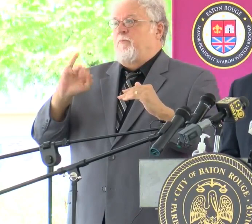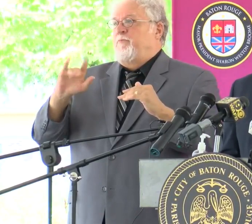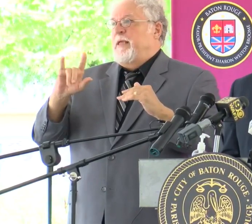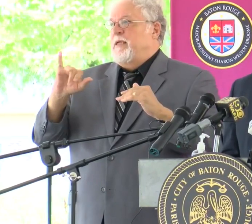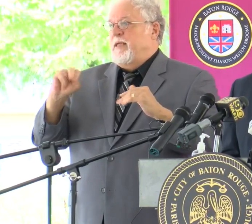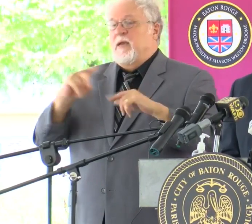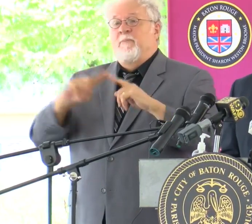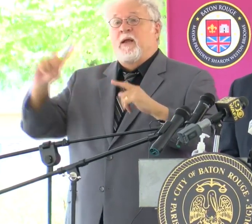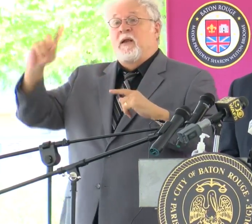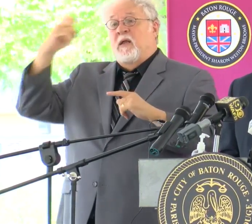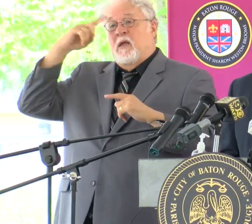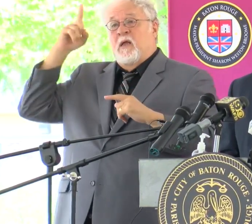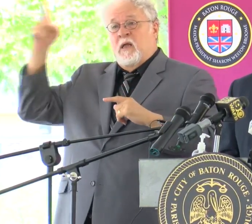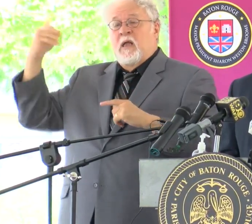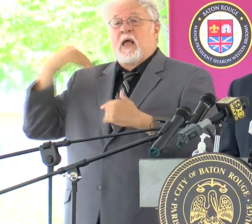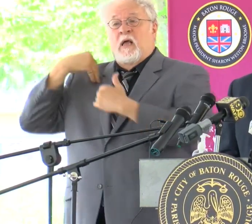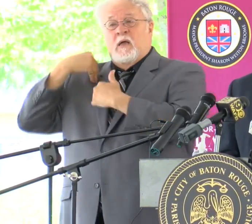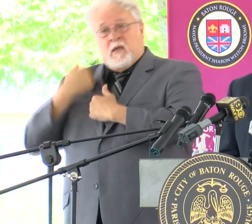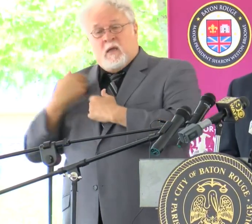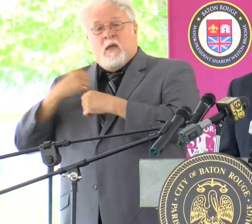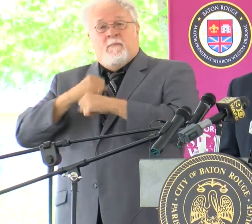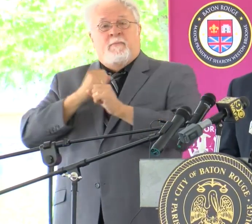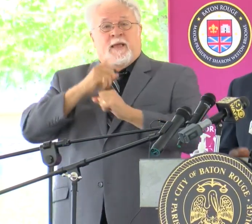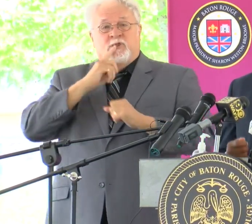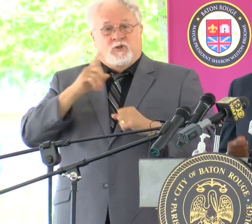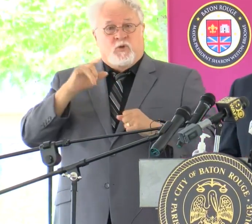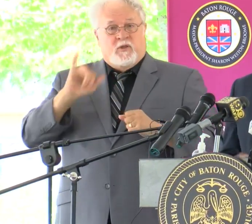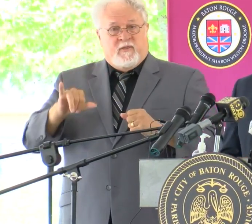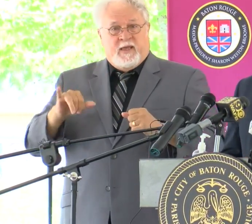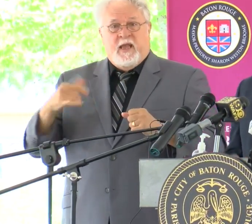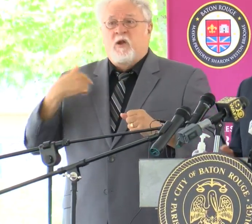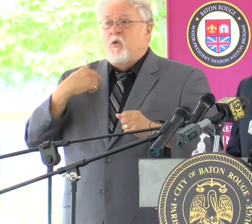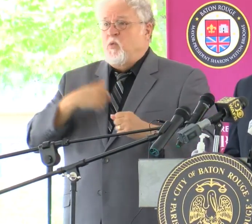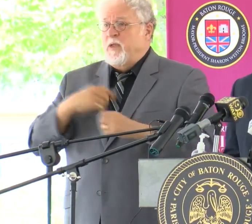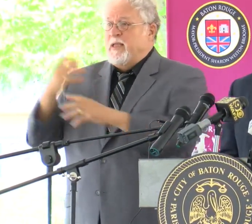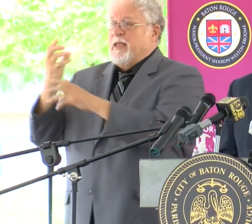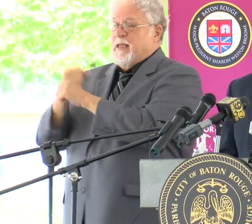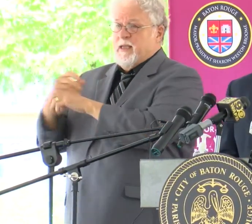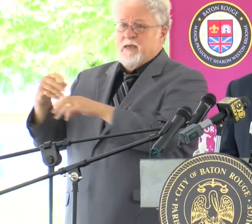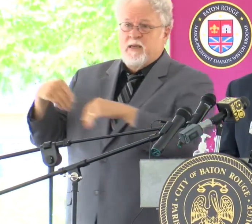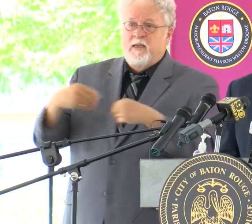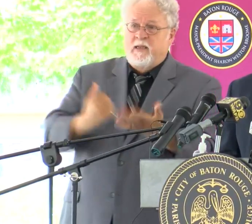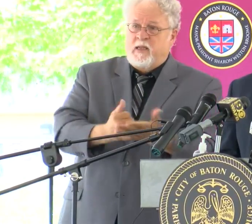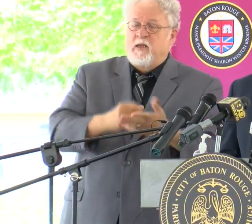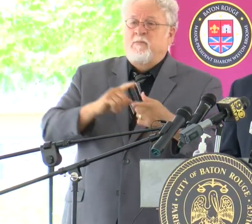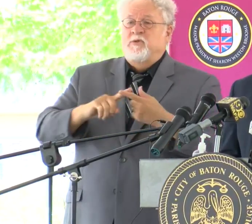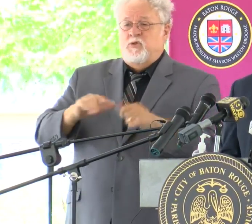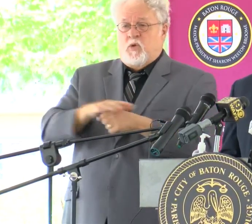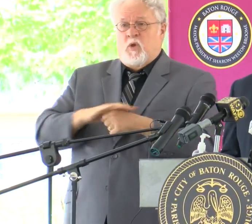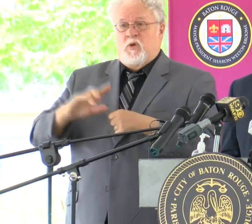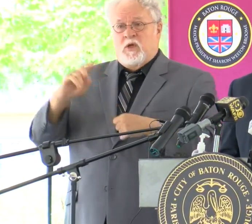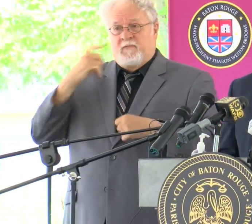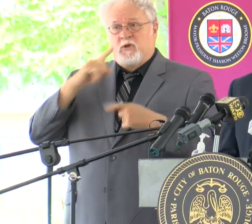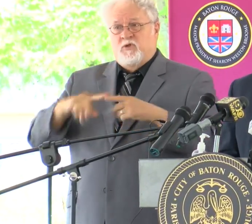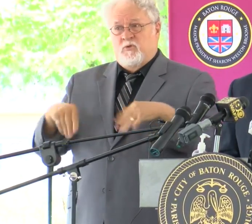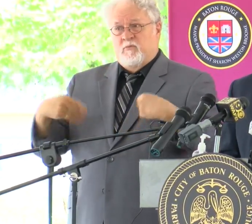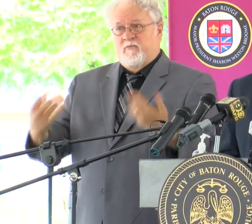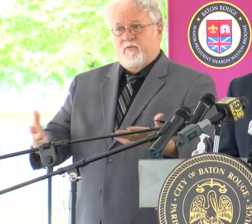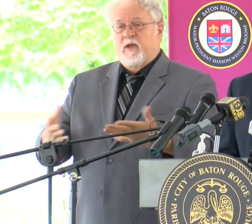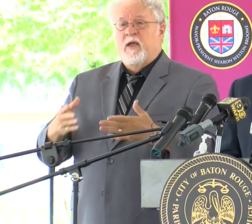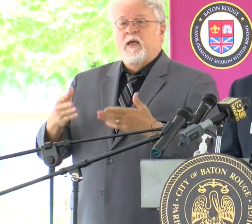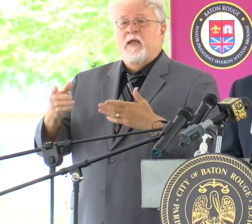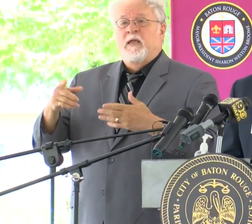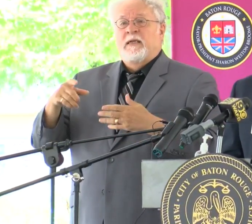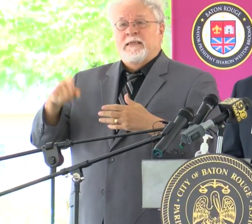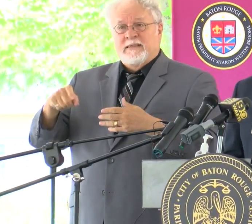But the federal government has an obligation to make sure that we get resources to local governments so that they can continue to provide the necessary